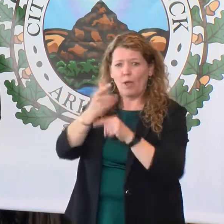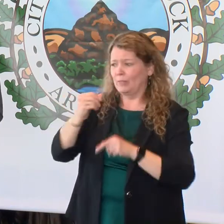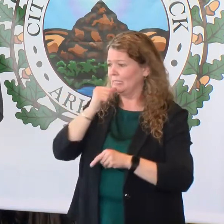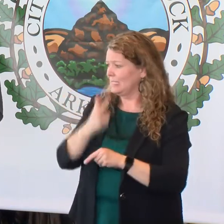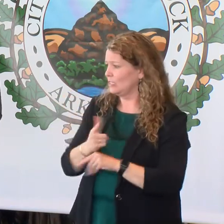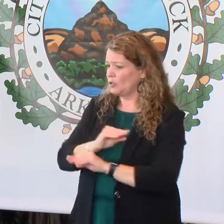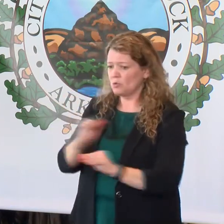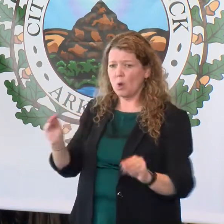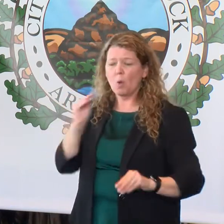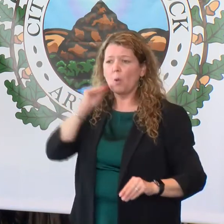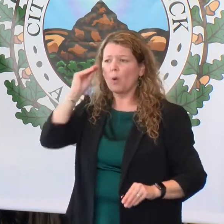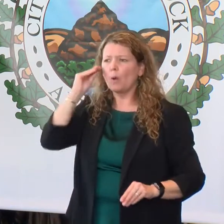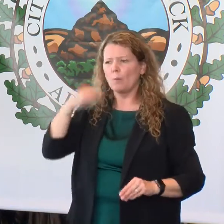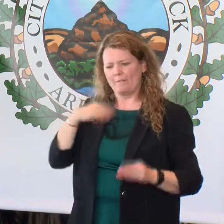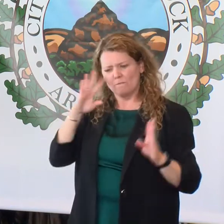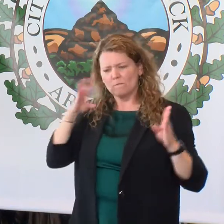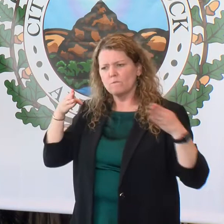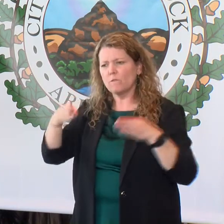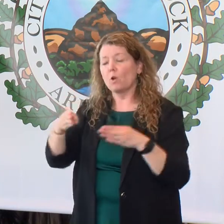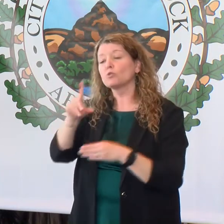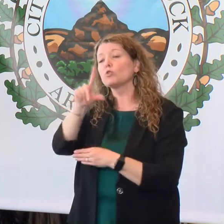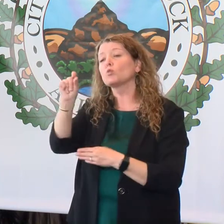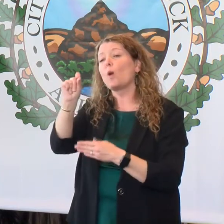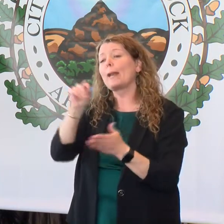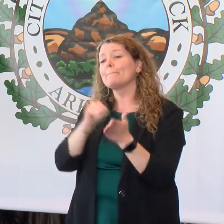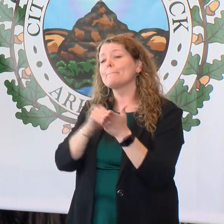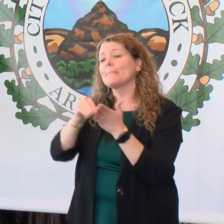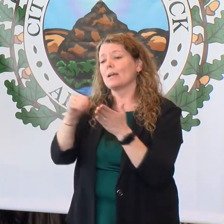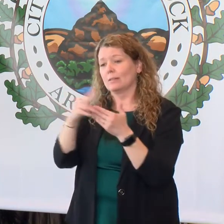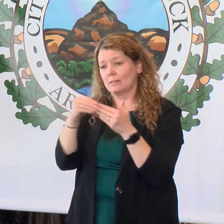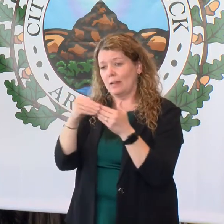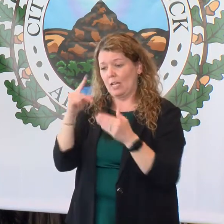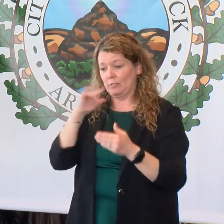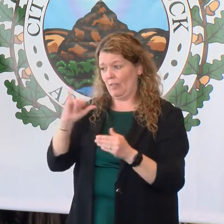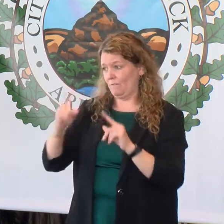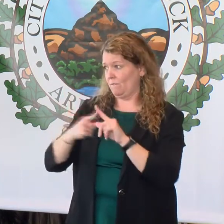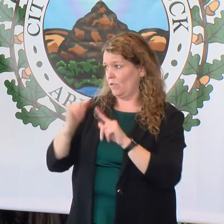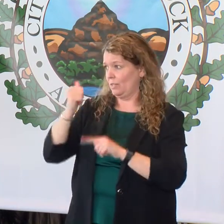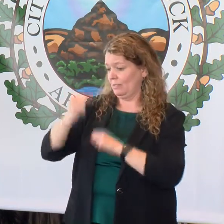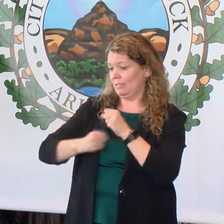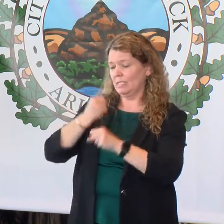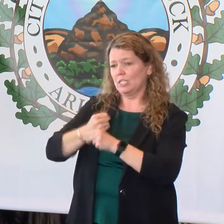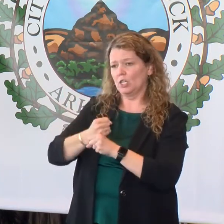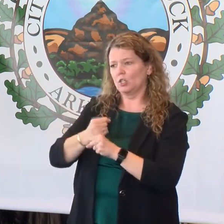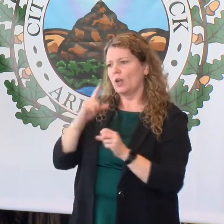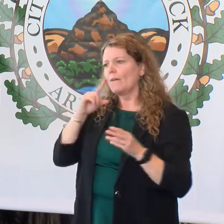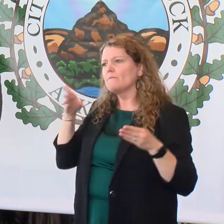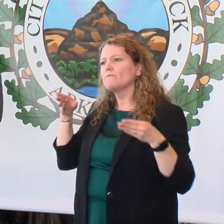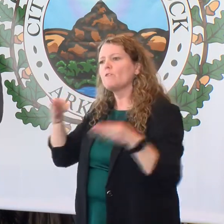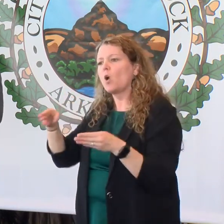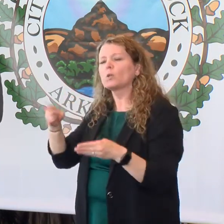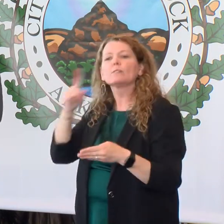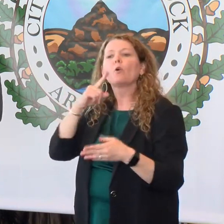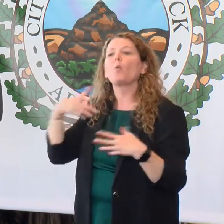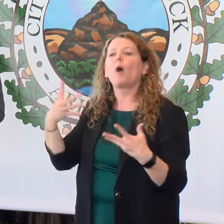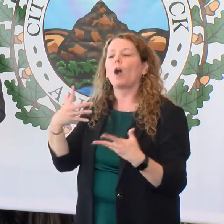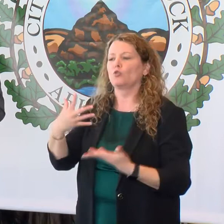homelessness and how we have set aside $20 million in the first 10 years to acquire and rehab